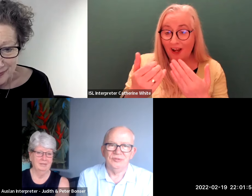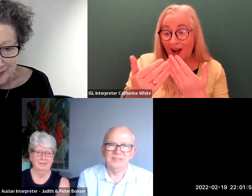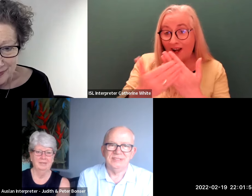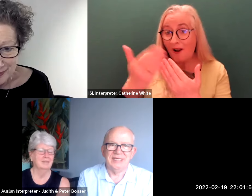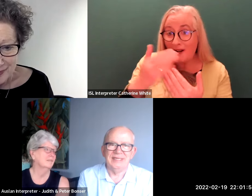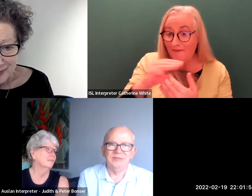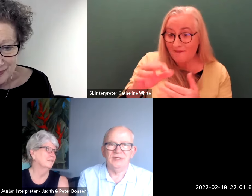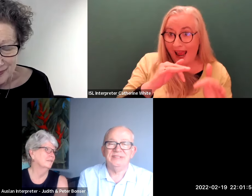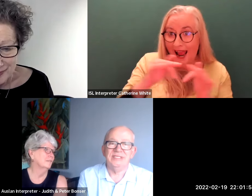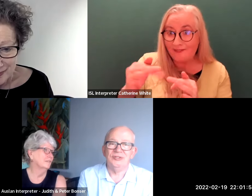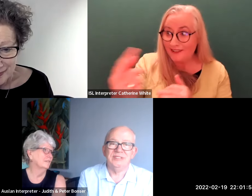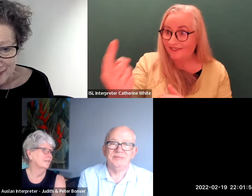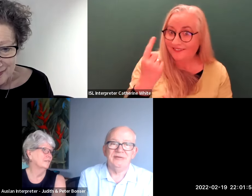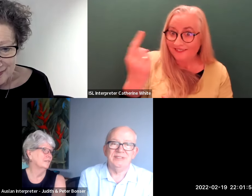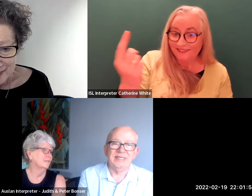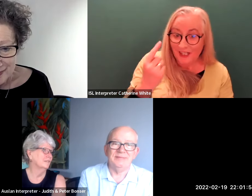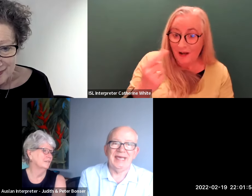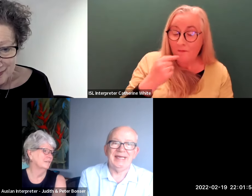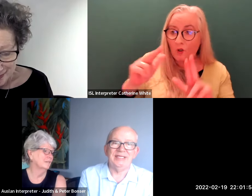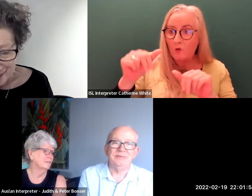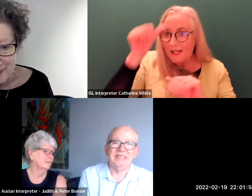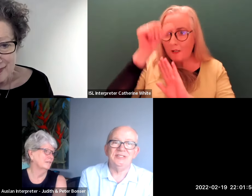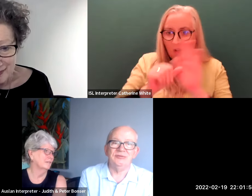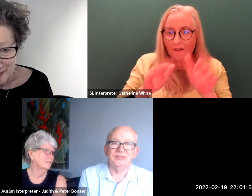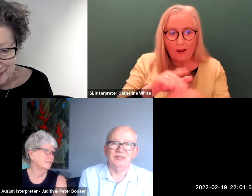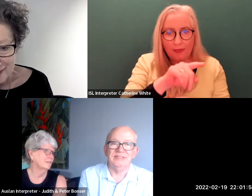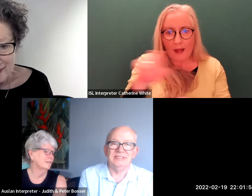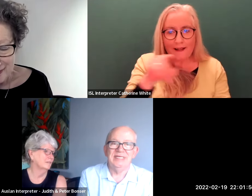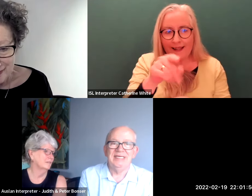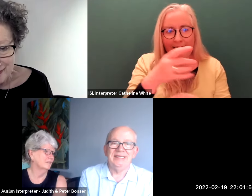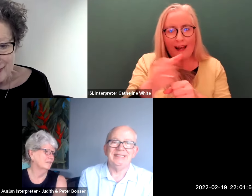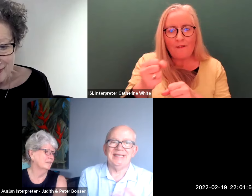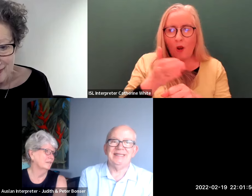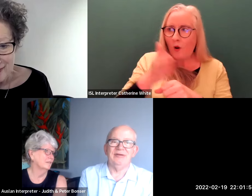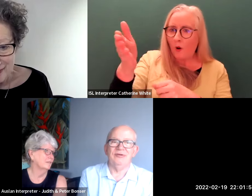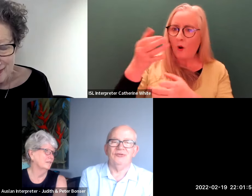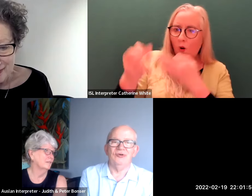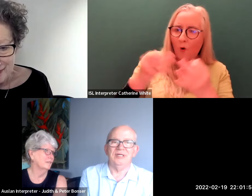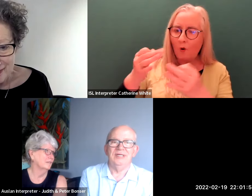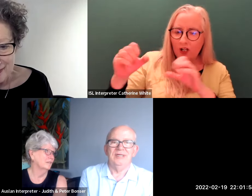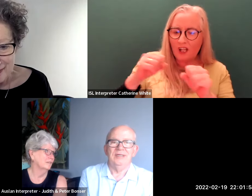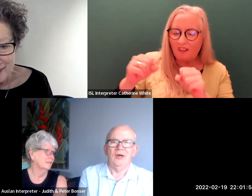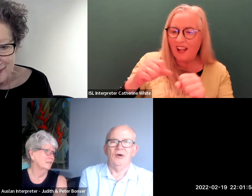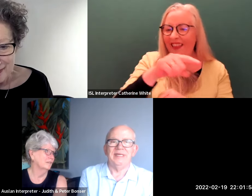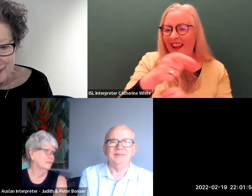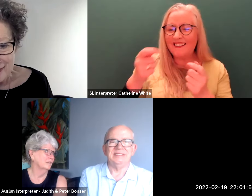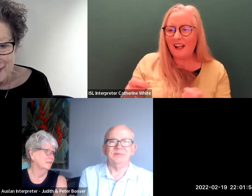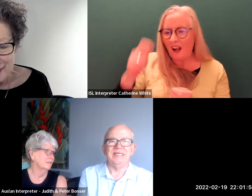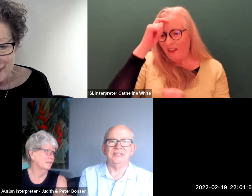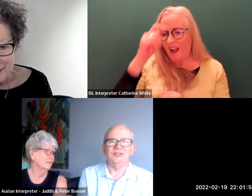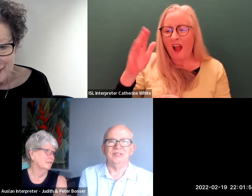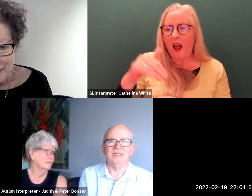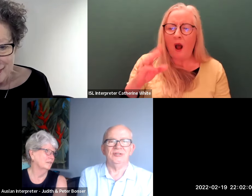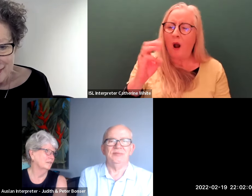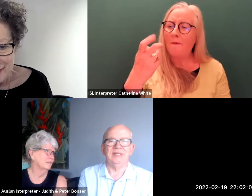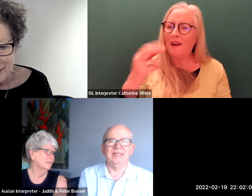afterwards and it was obviously a new experience for them they hadn't actually been to a service they'd sat there and thought oh peter must be